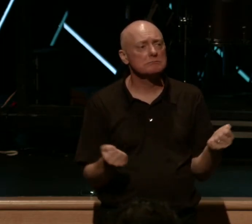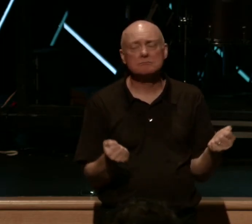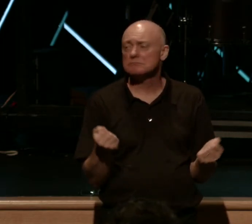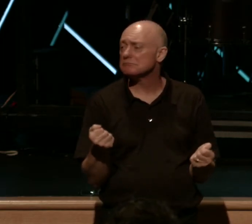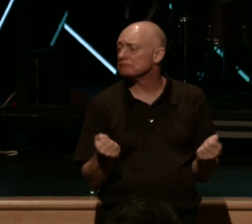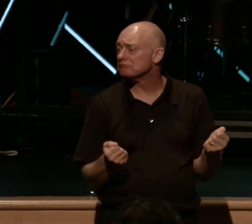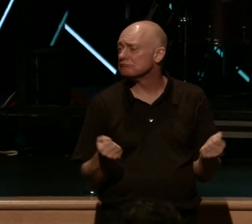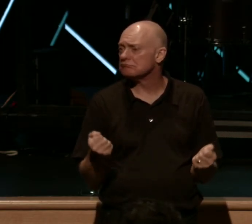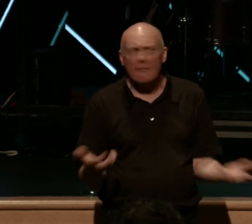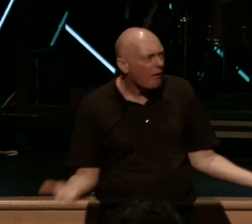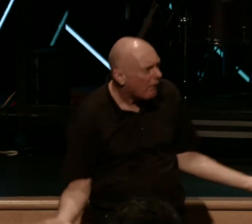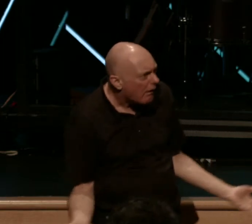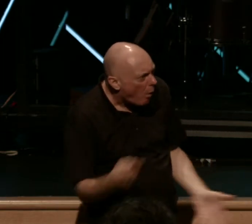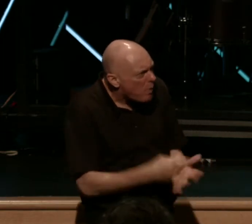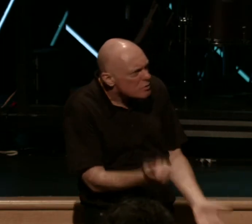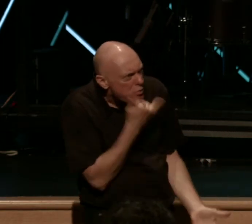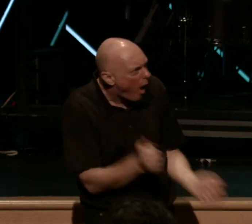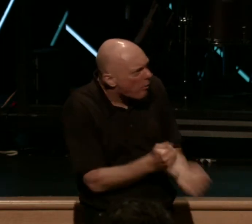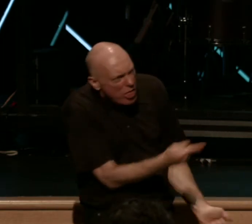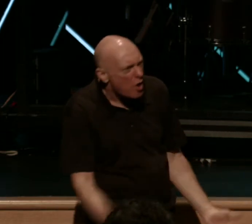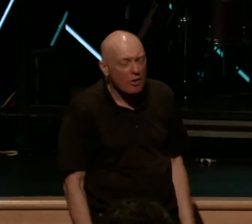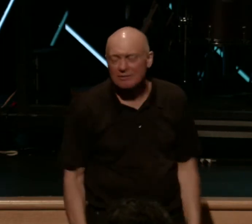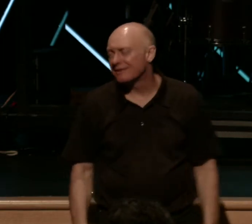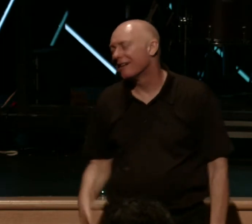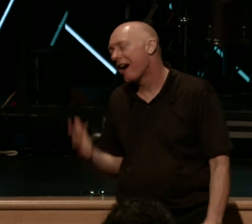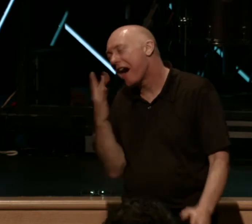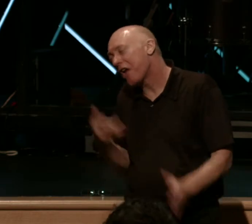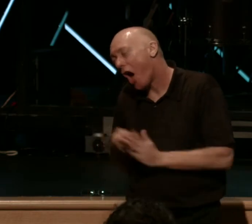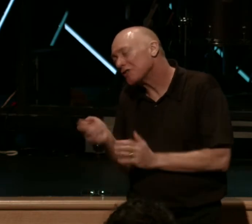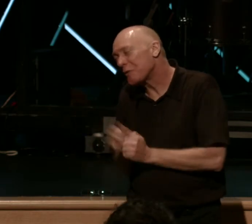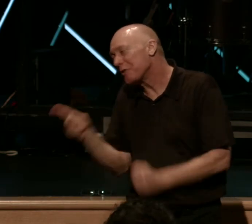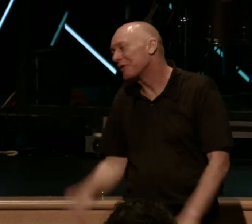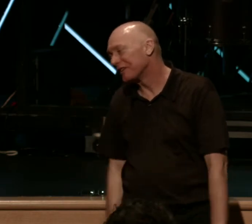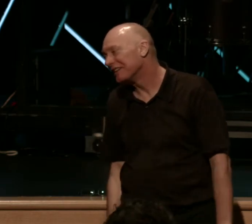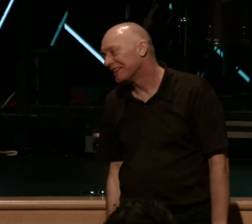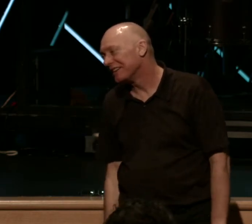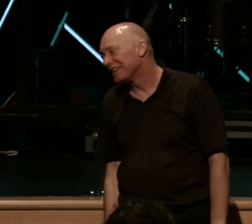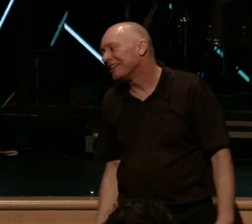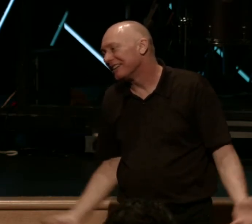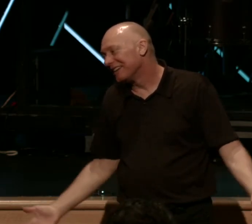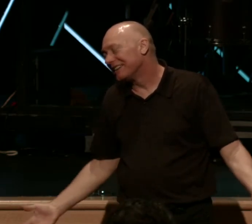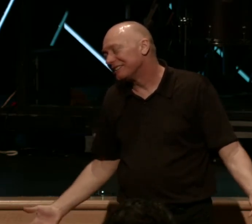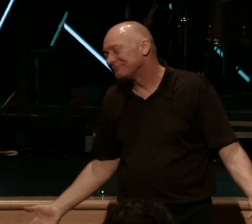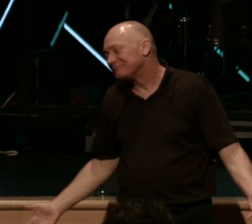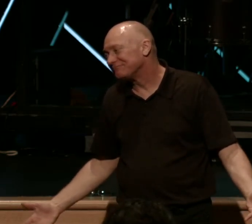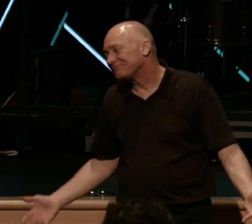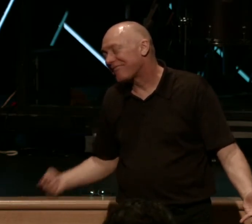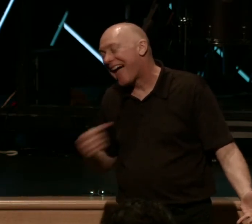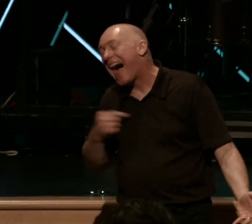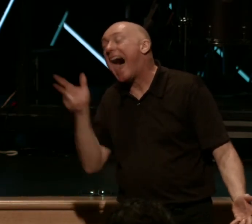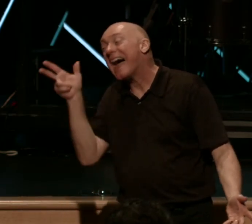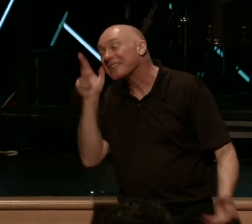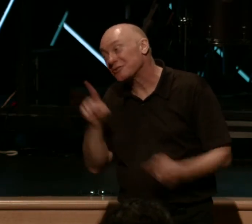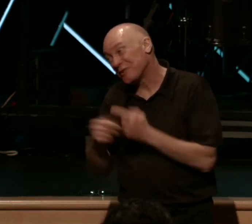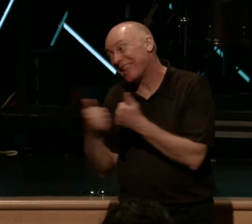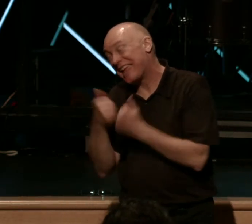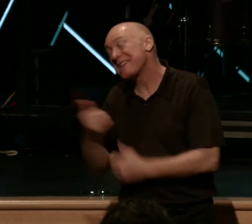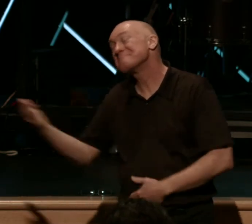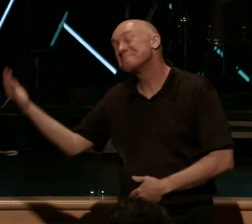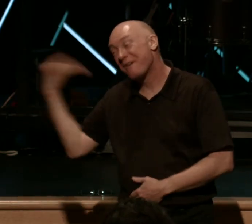down the road. She's like, What is wrong with you? He says, Honey, I have to be honest. He said, I listened to the game earlier, and here's